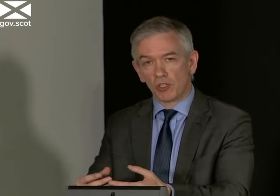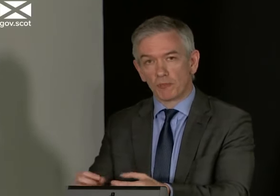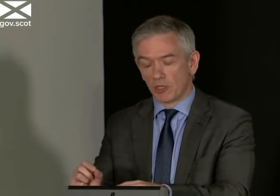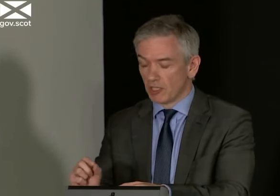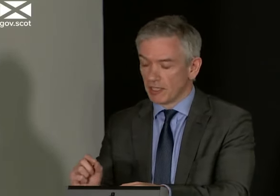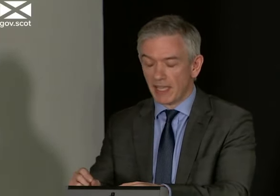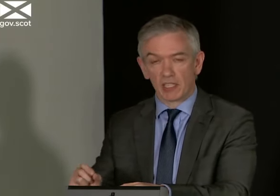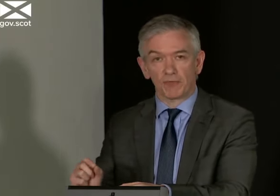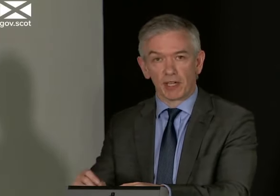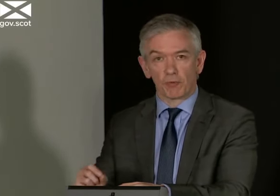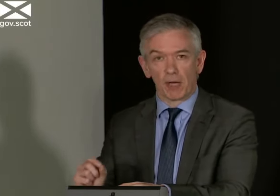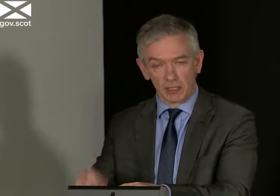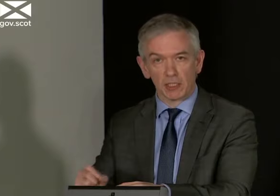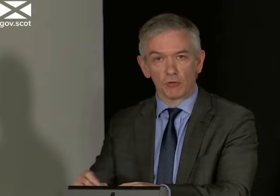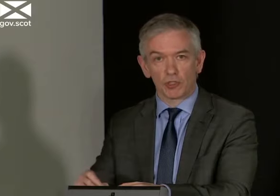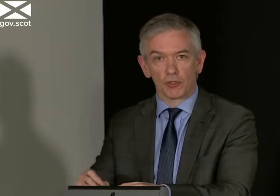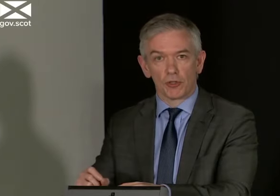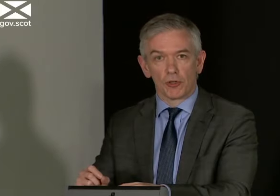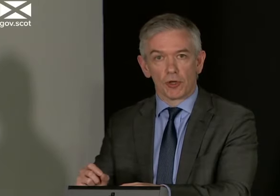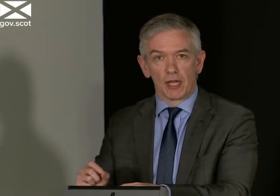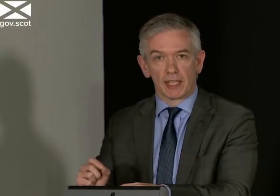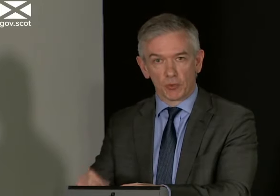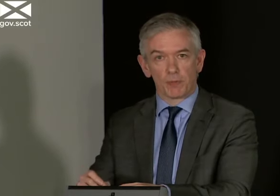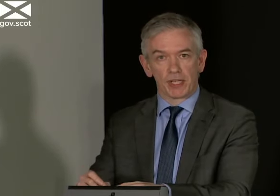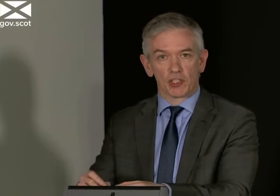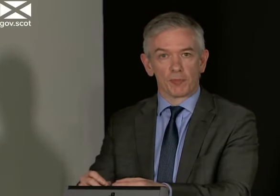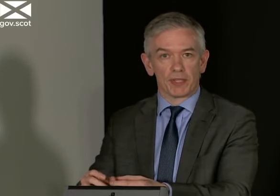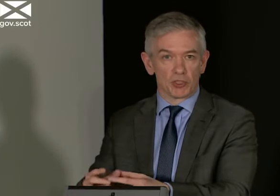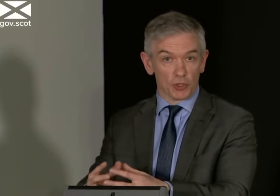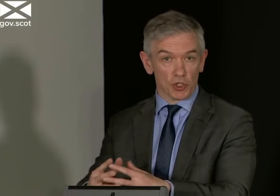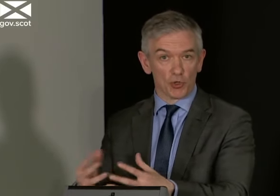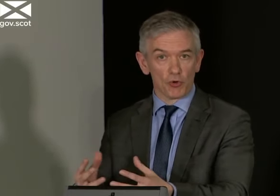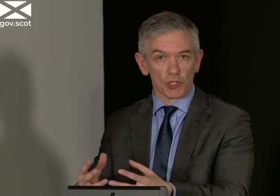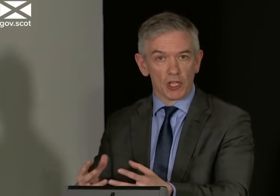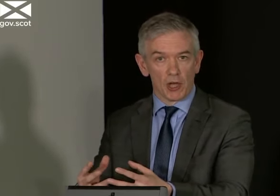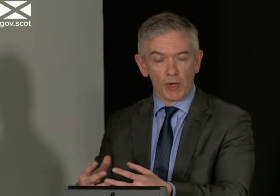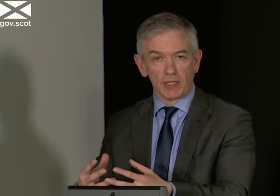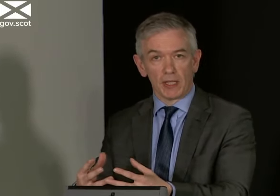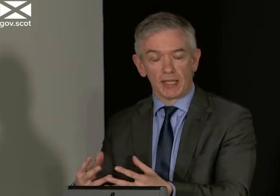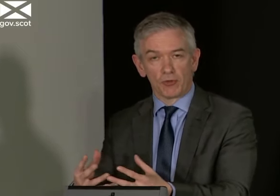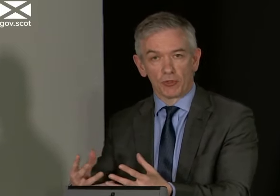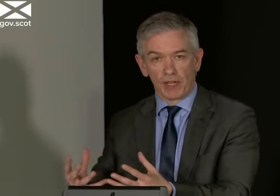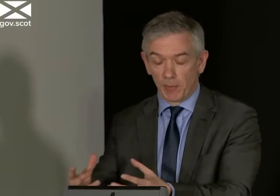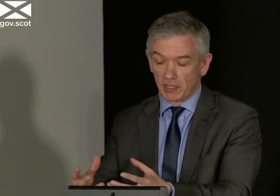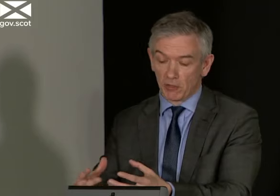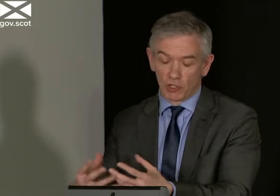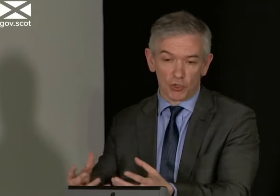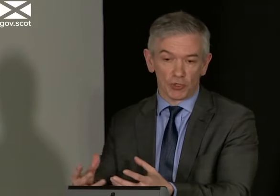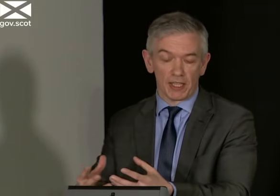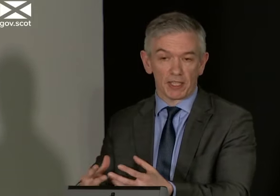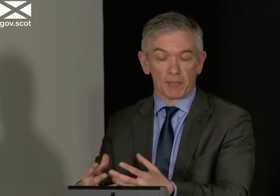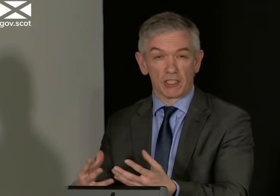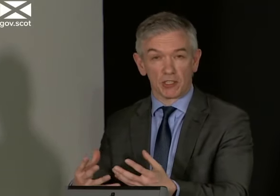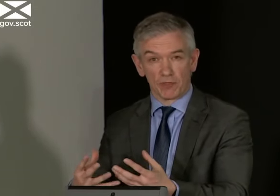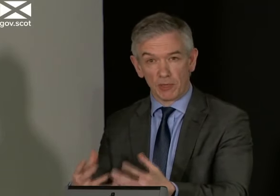test works because it detects viral particles. And that's what it picks up and that's what it shows. And when those viral particles are